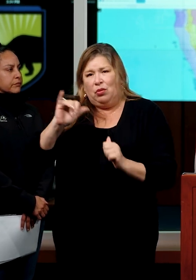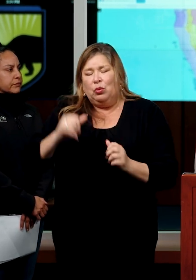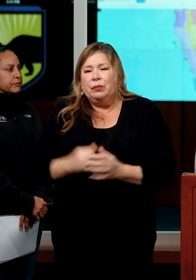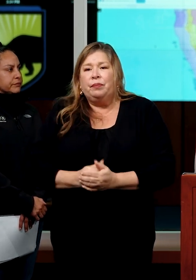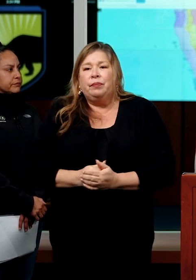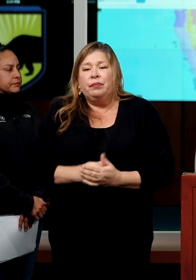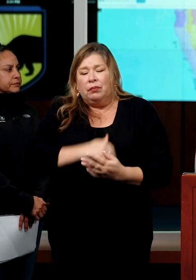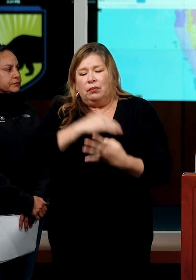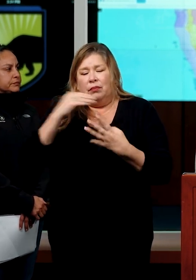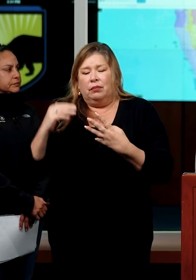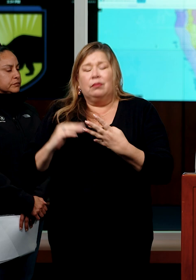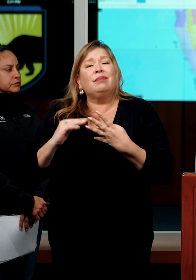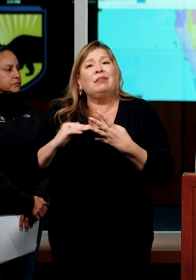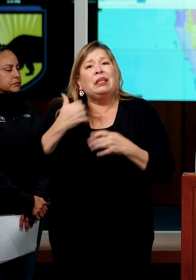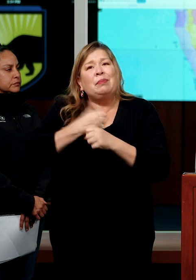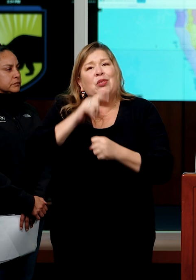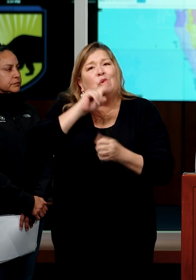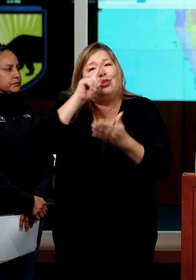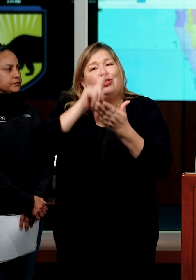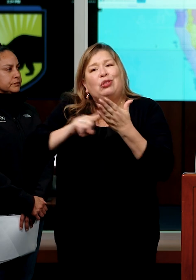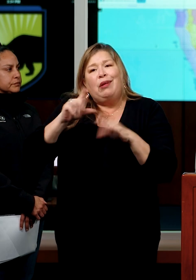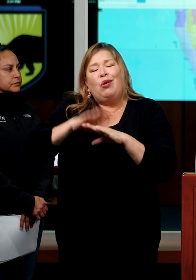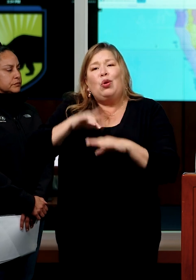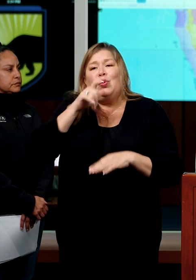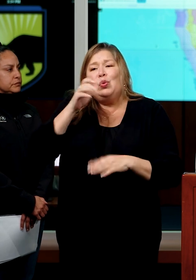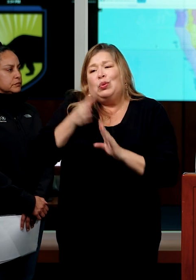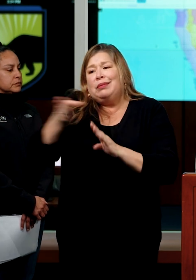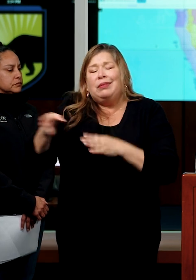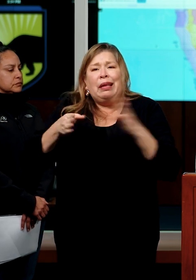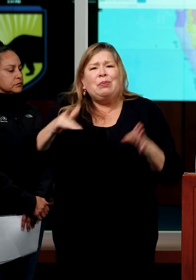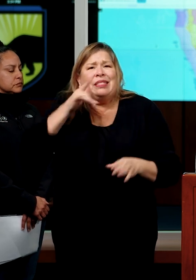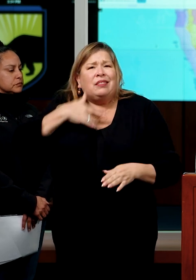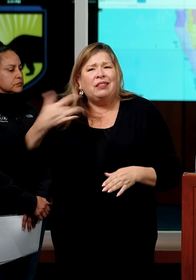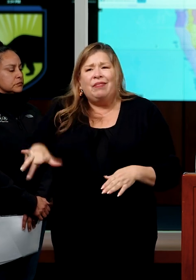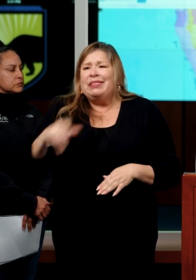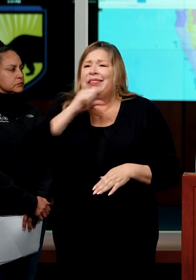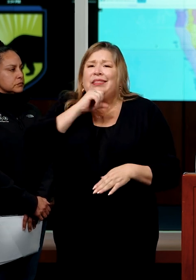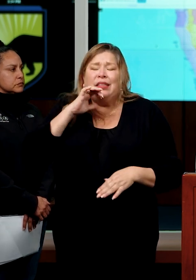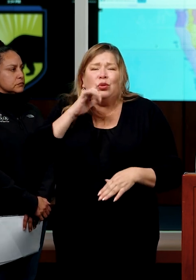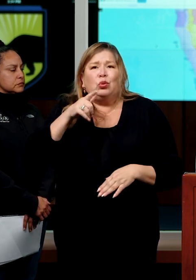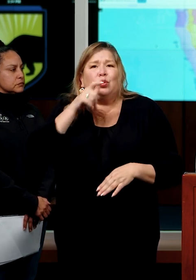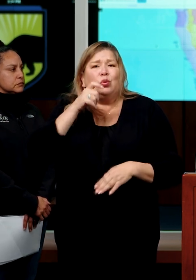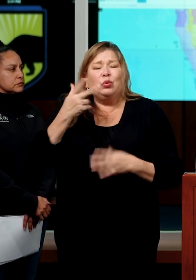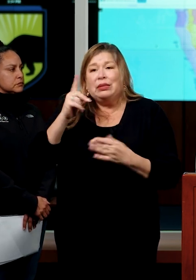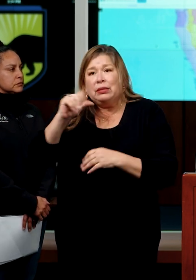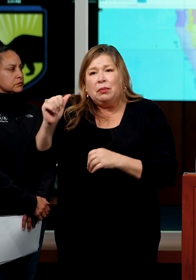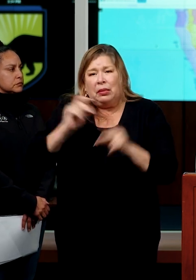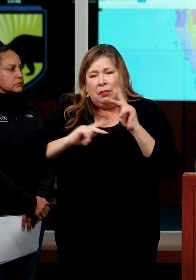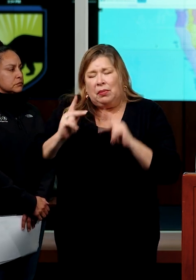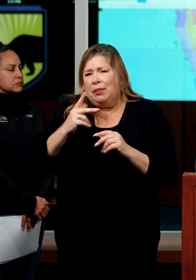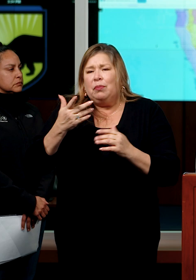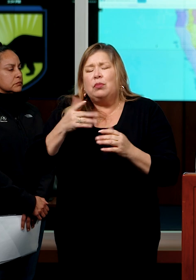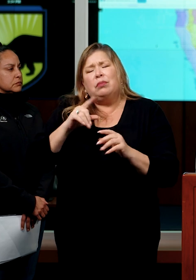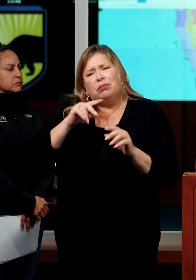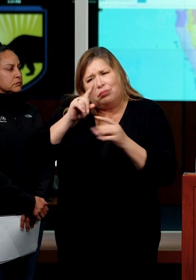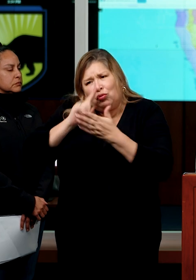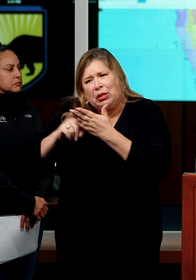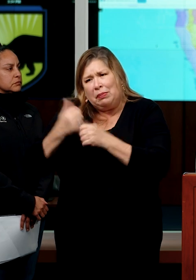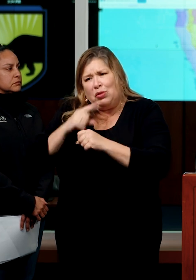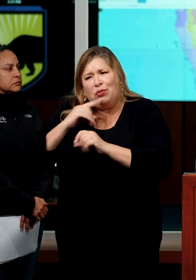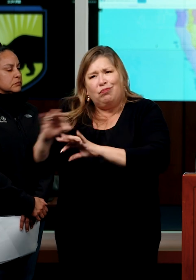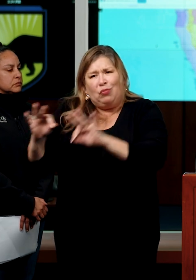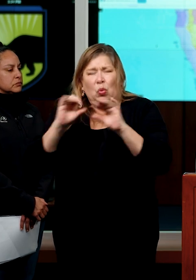Seniors, the homebound, we have to protect each other and keep each other safe during these intense storms. And then lastly,